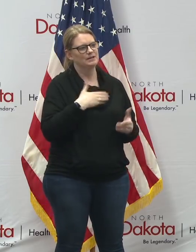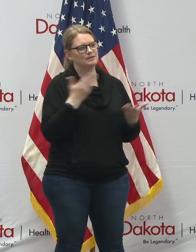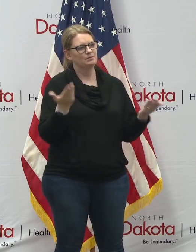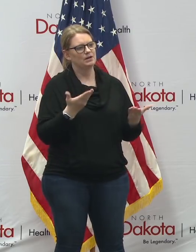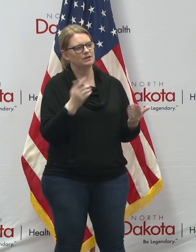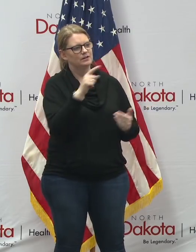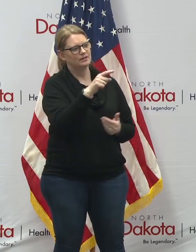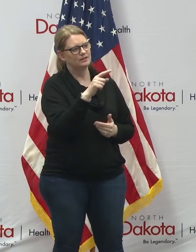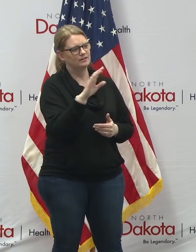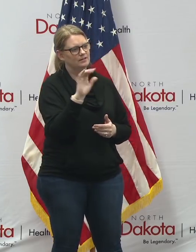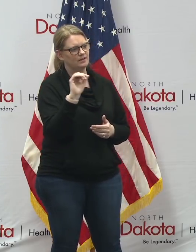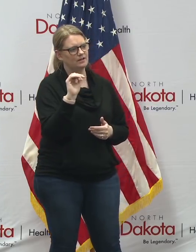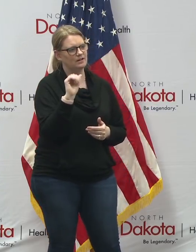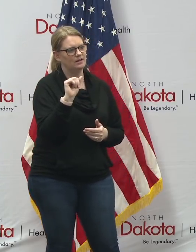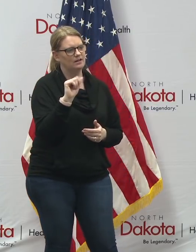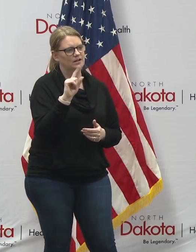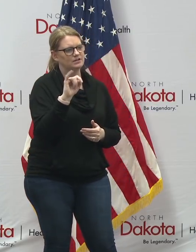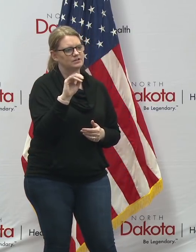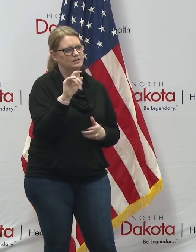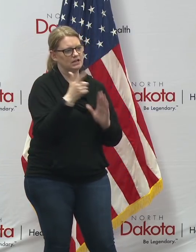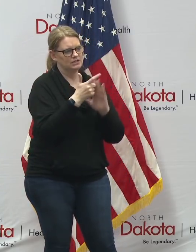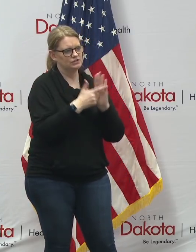is a question for the attorney general actually